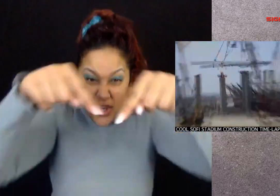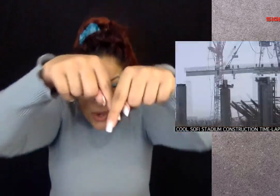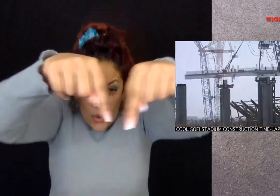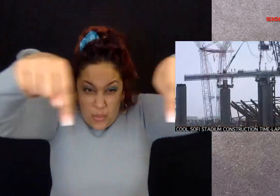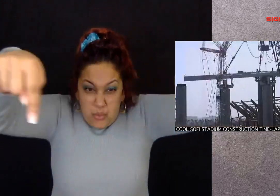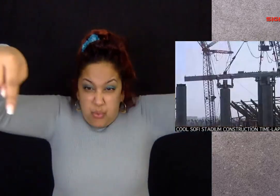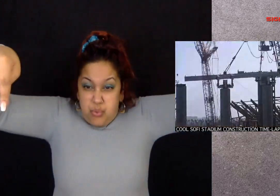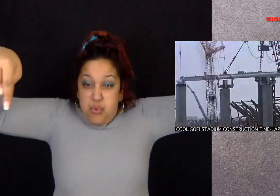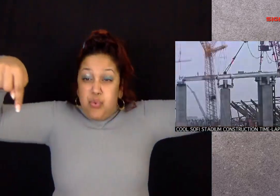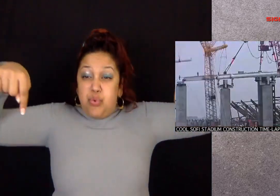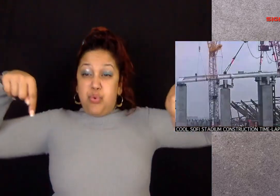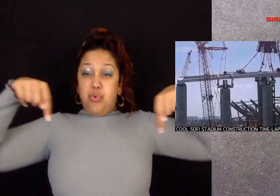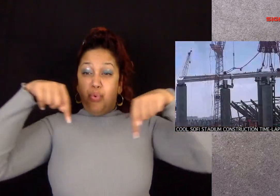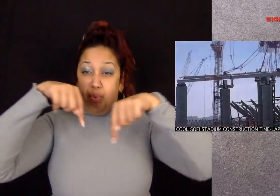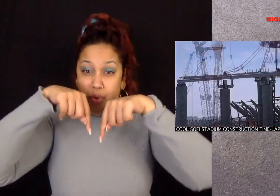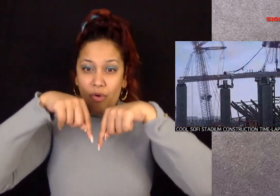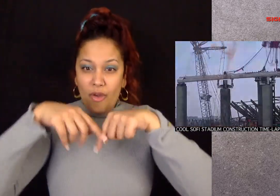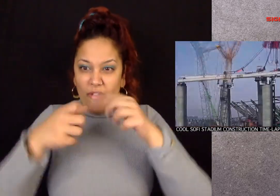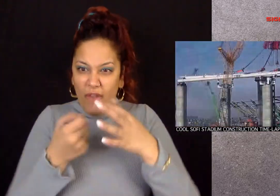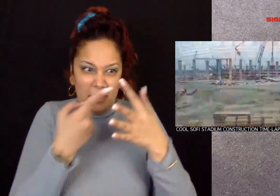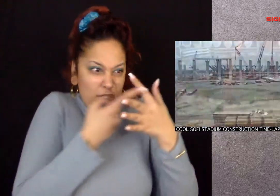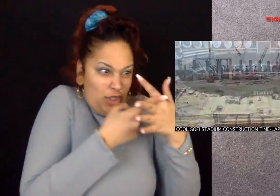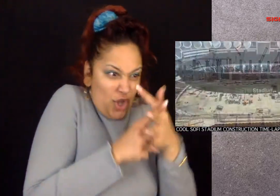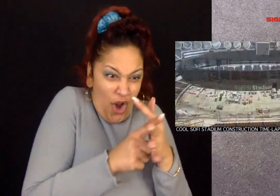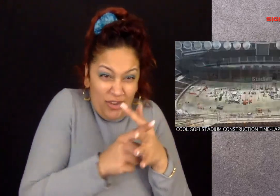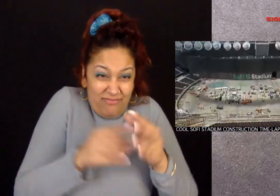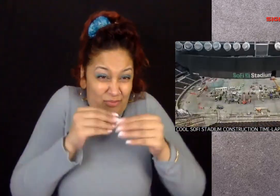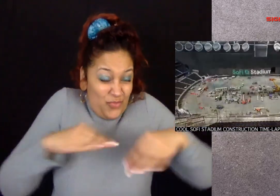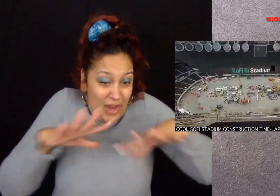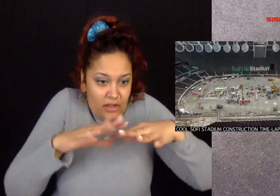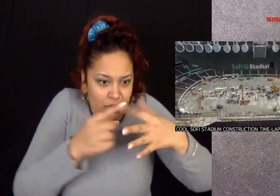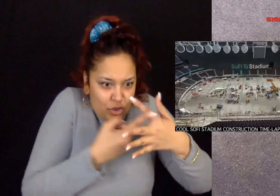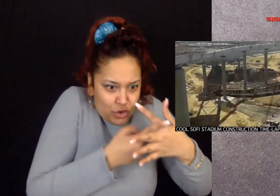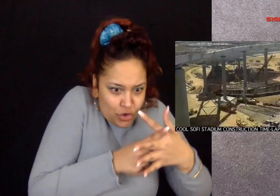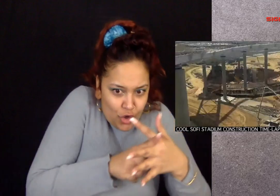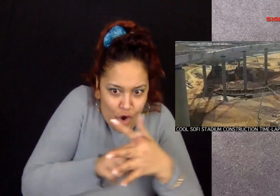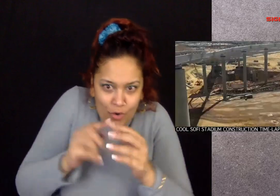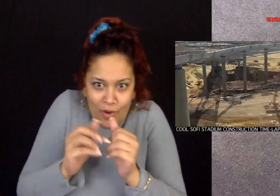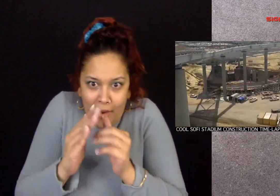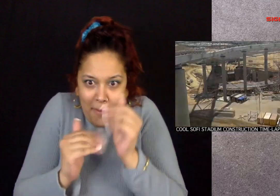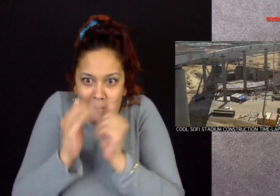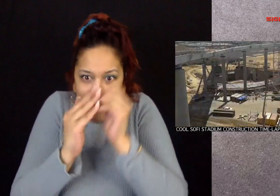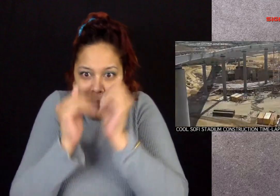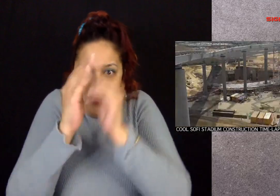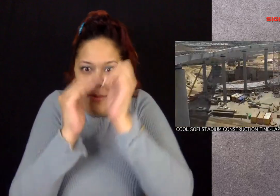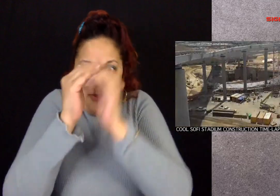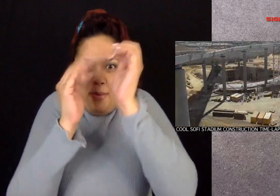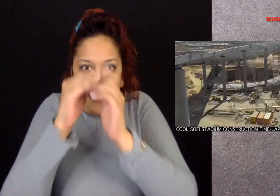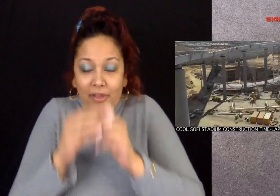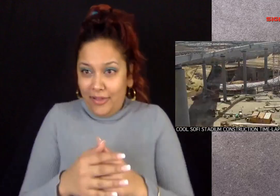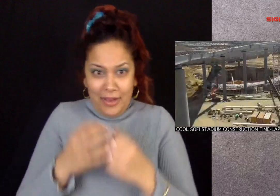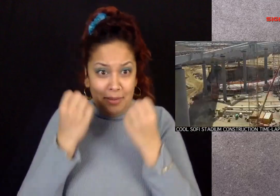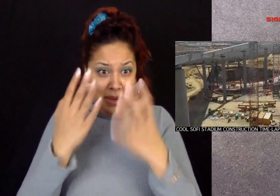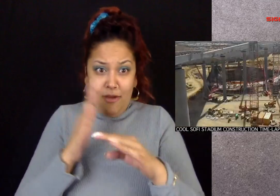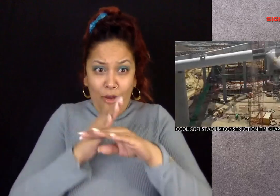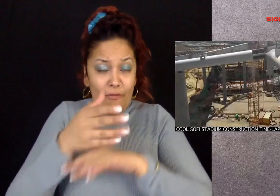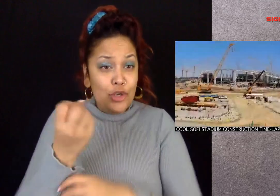construction of the 3.1 million square foot stadium from start to finish from